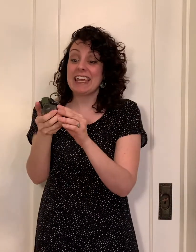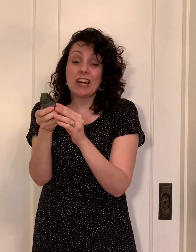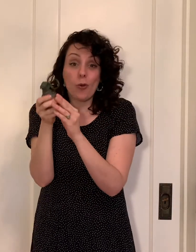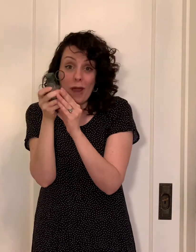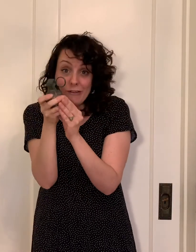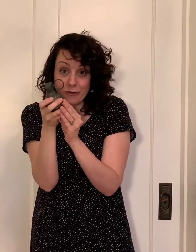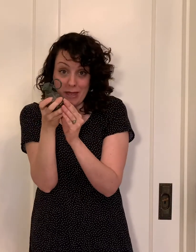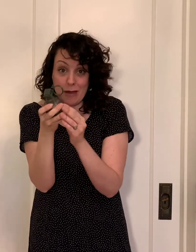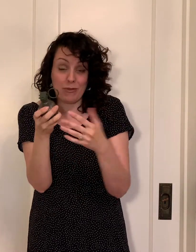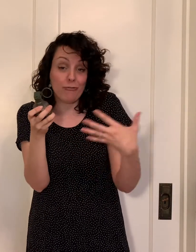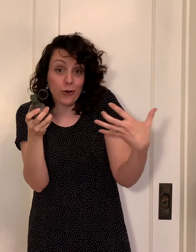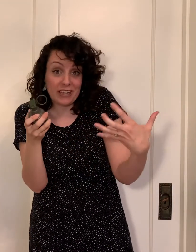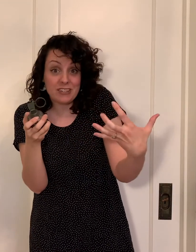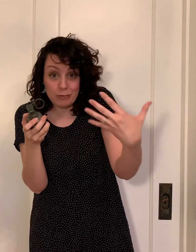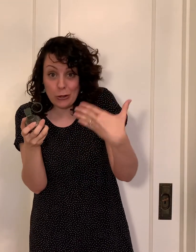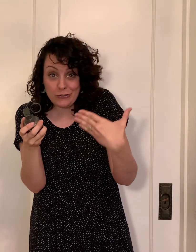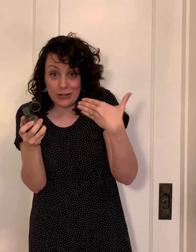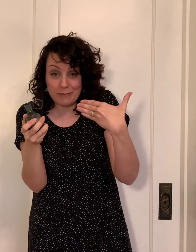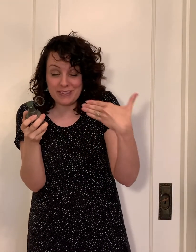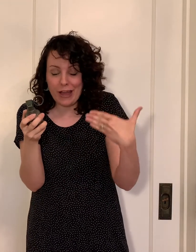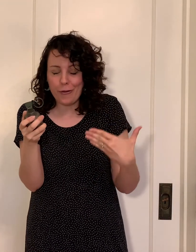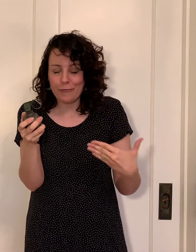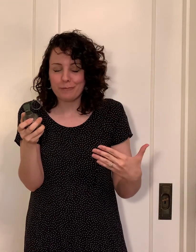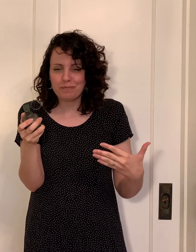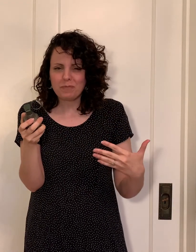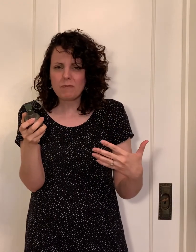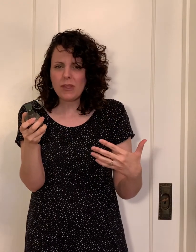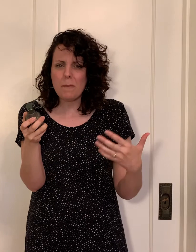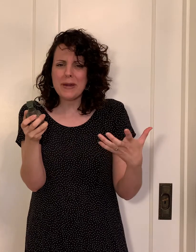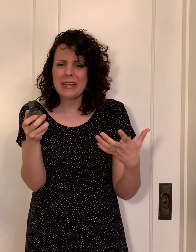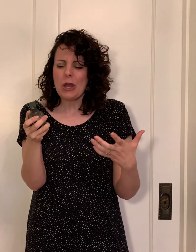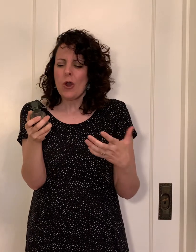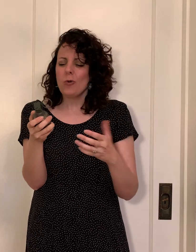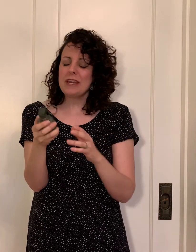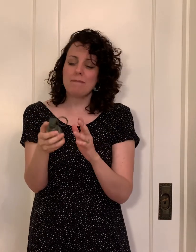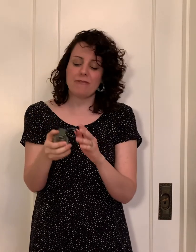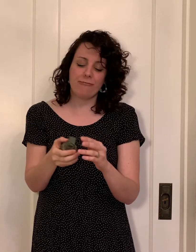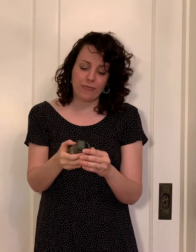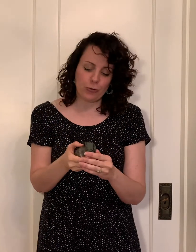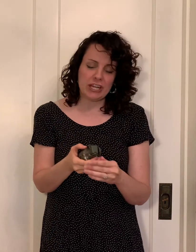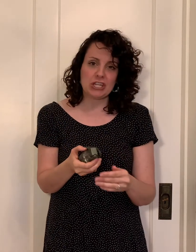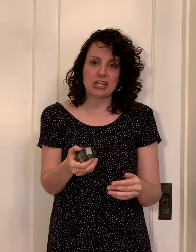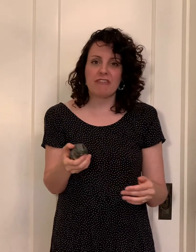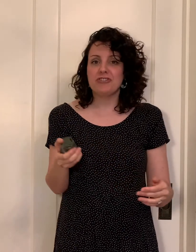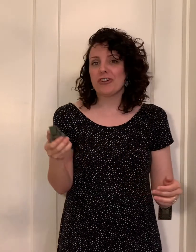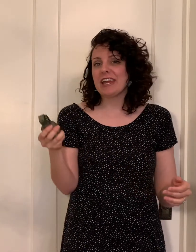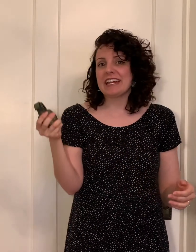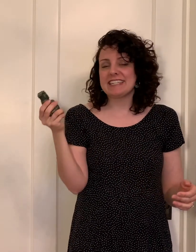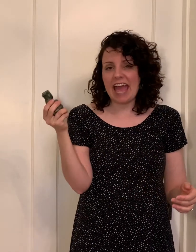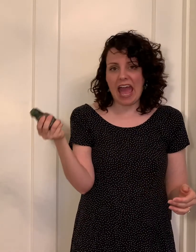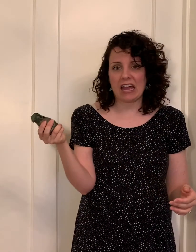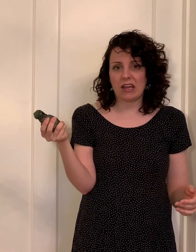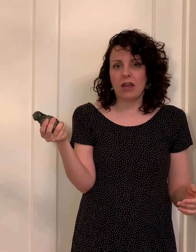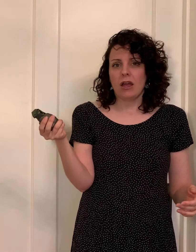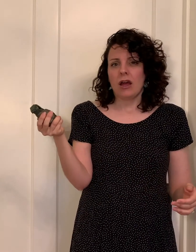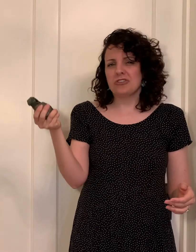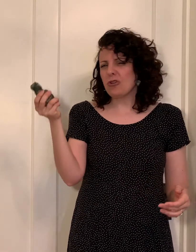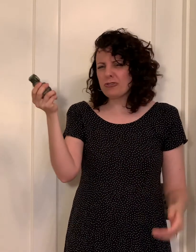get it away from him before it explodes on himself but wouldn't it be foolish if during an attack a soldier